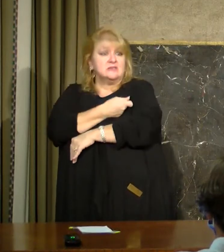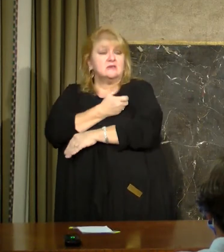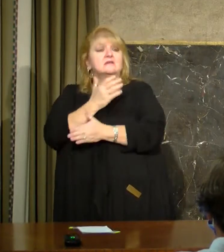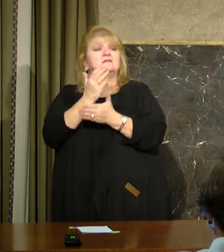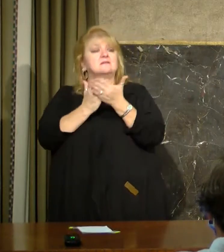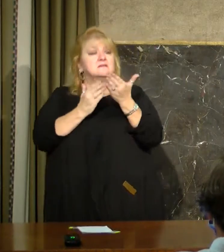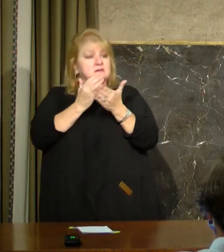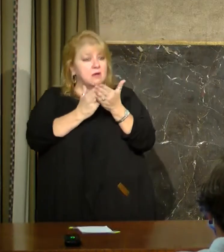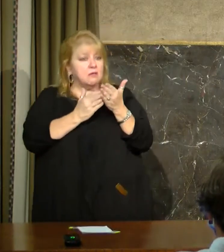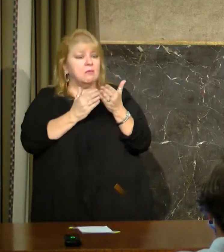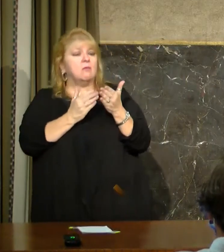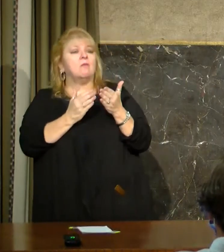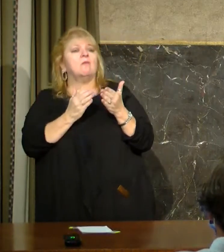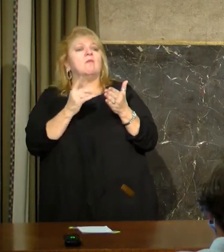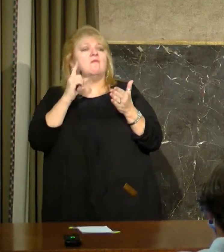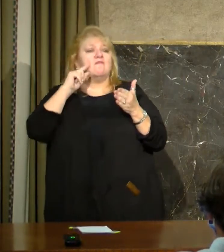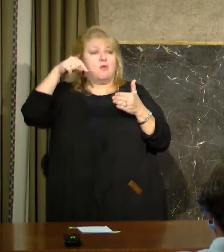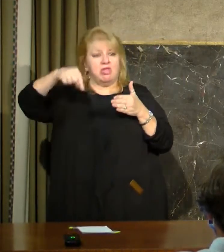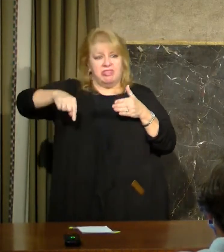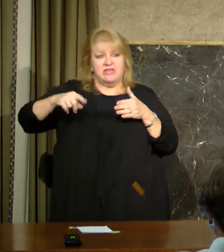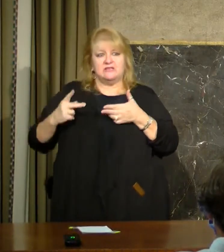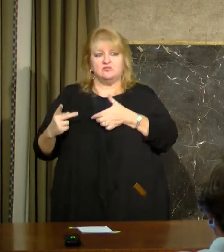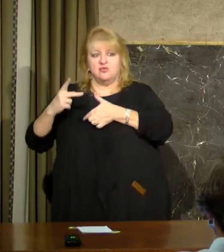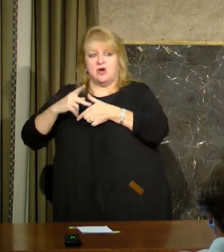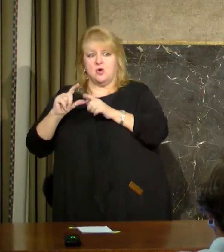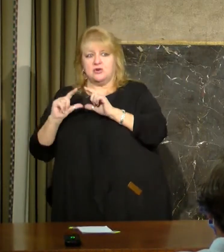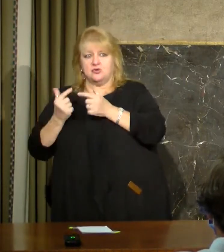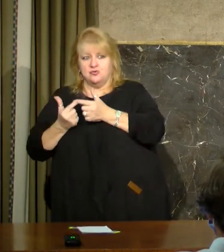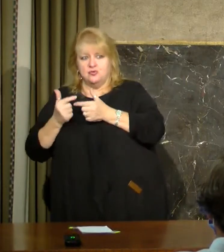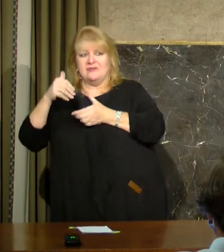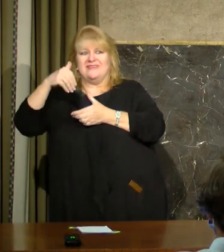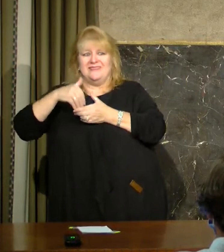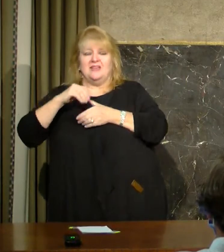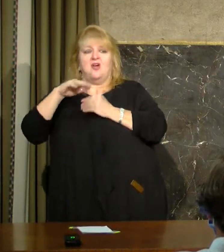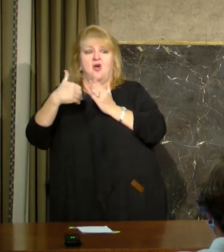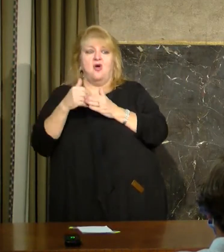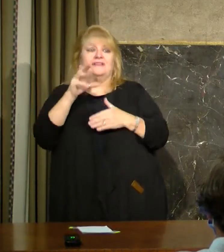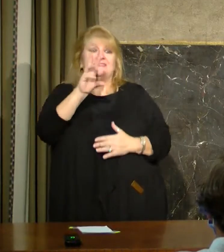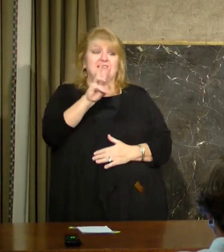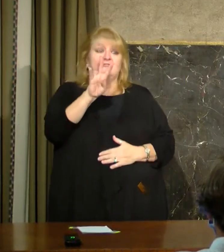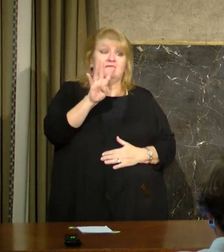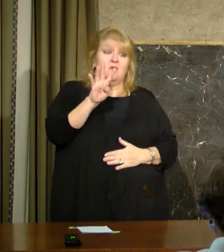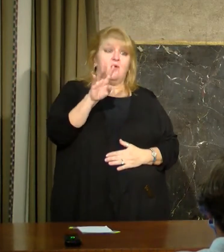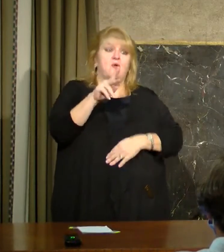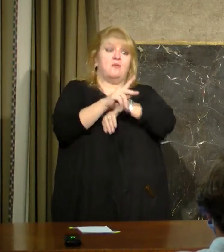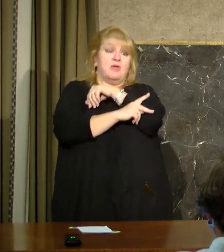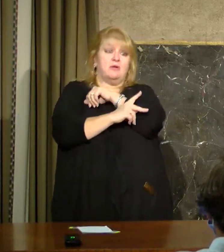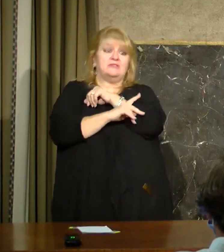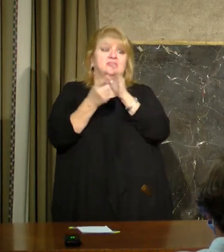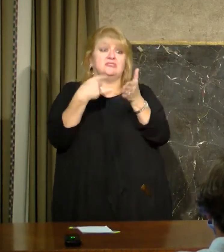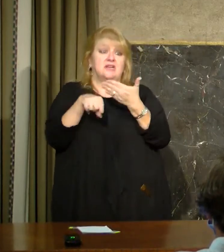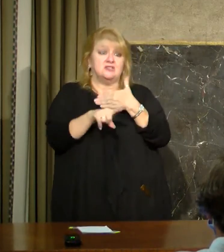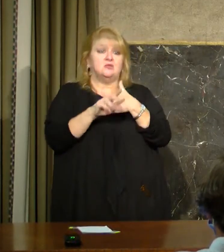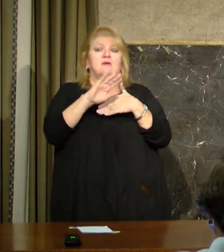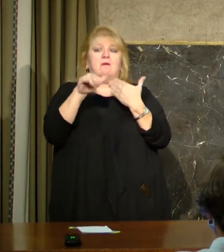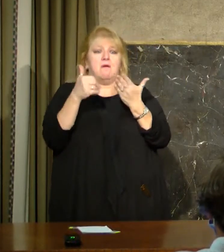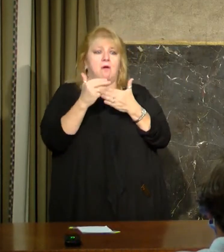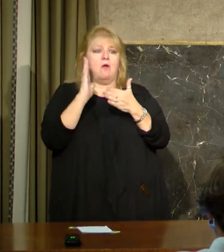doses available for this priority group next week in all 64 parishes. And if we can